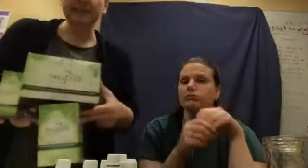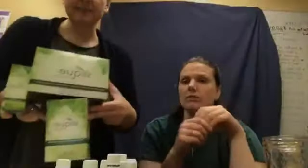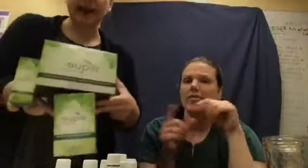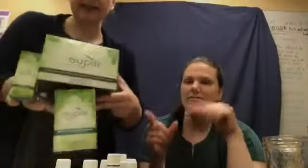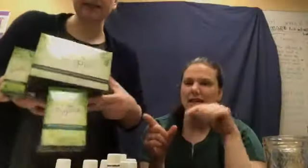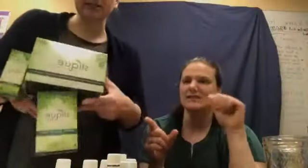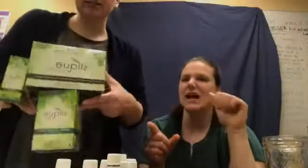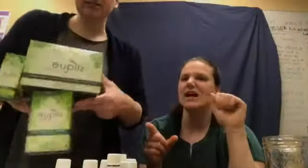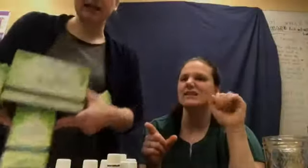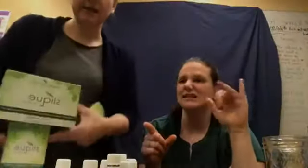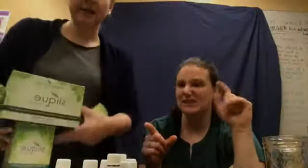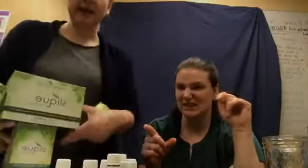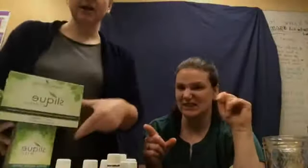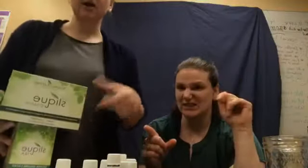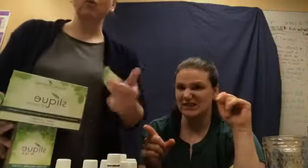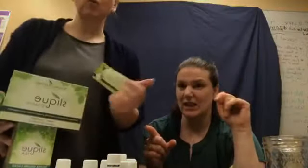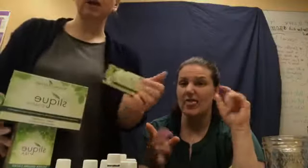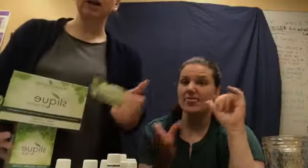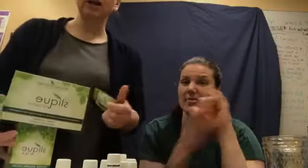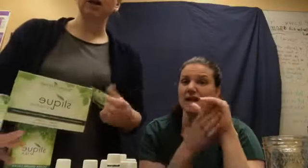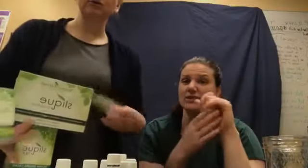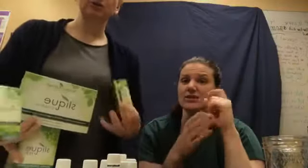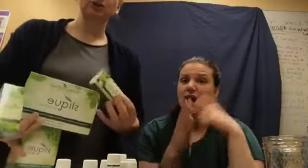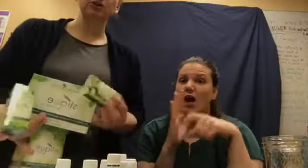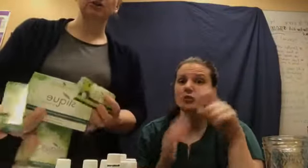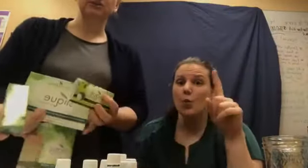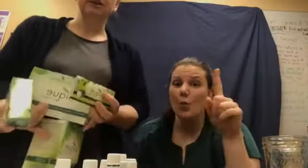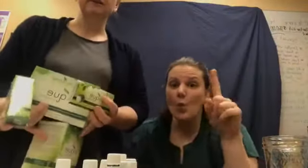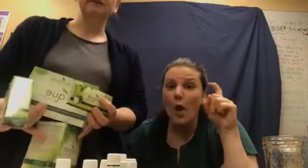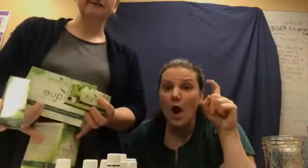Package. And, they are $102.75.